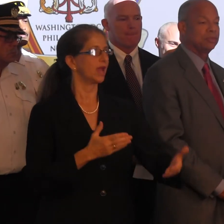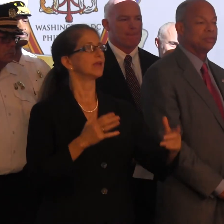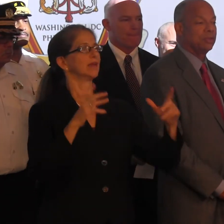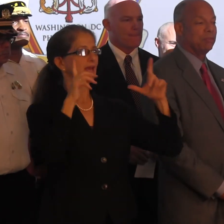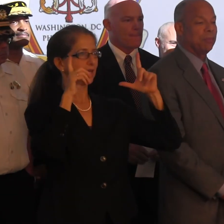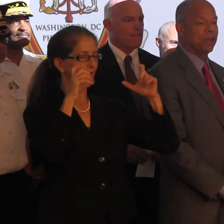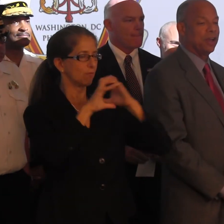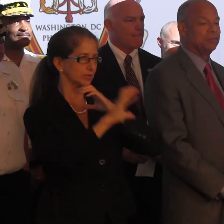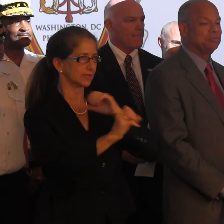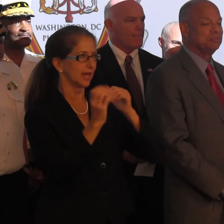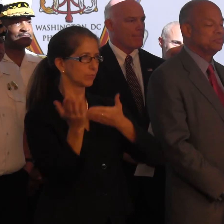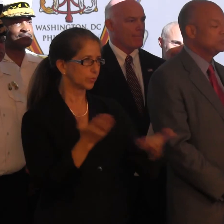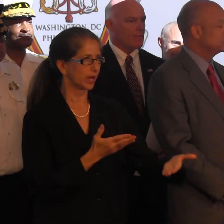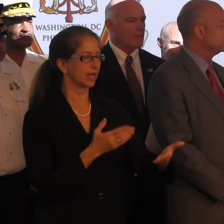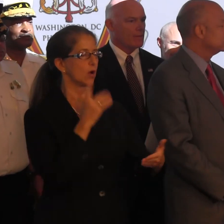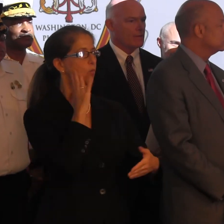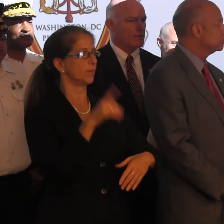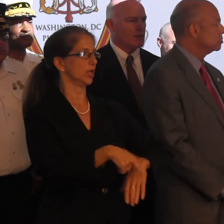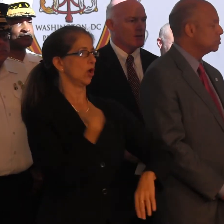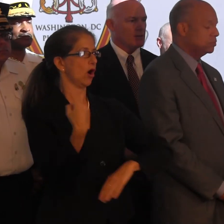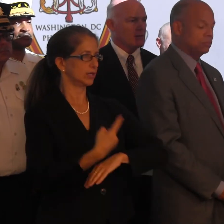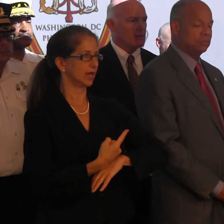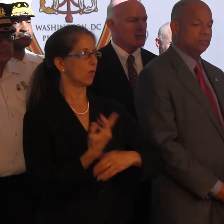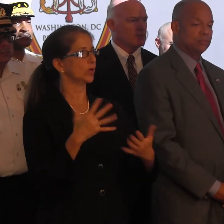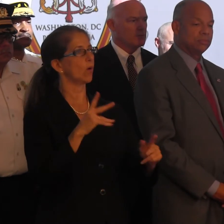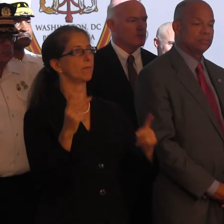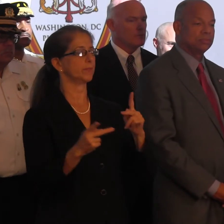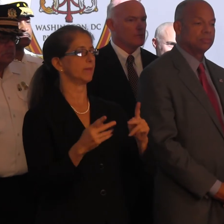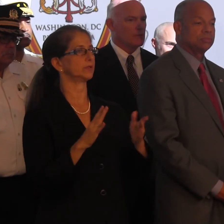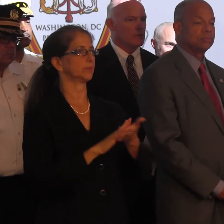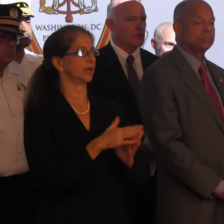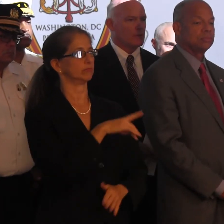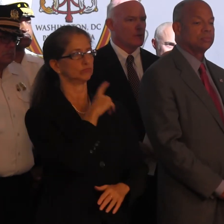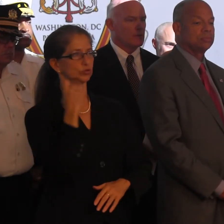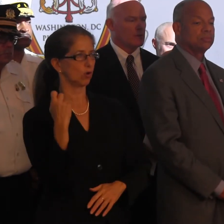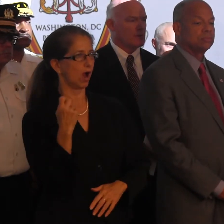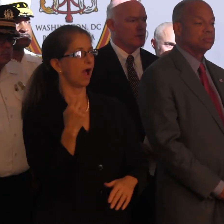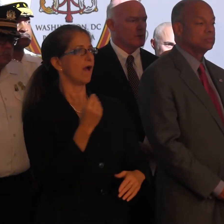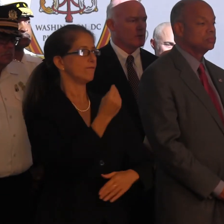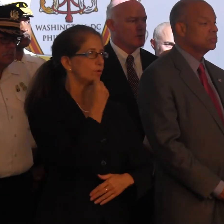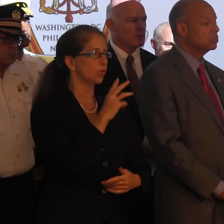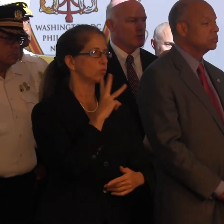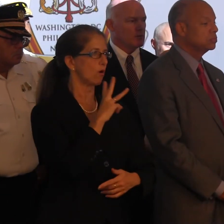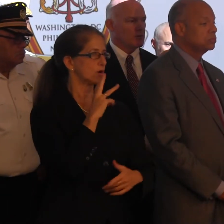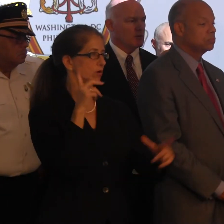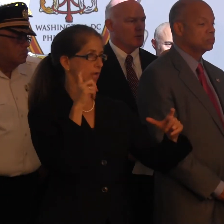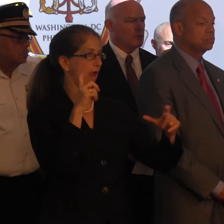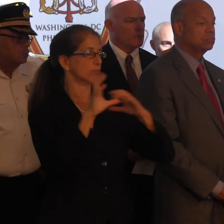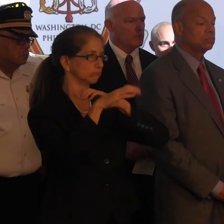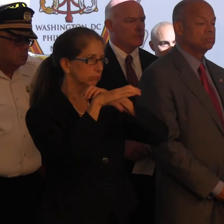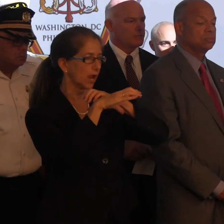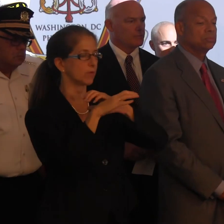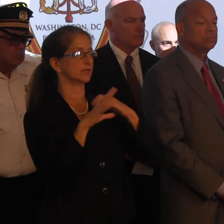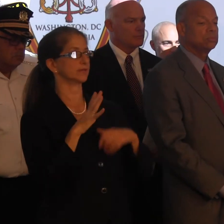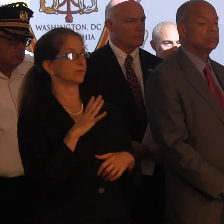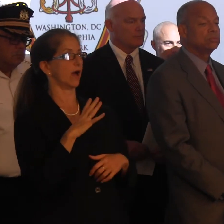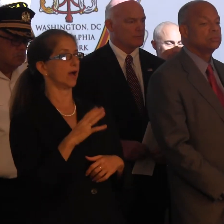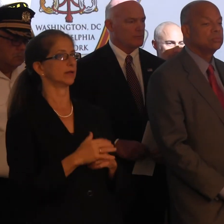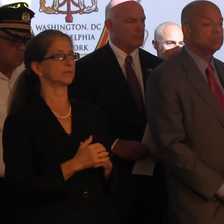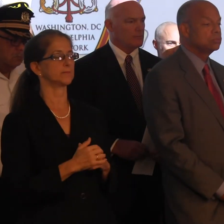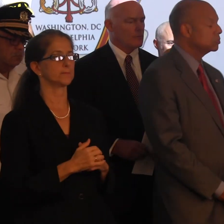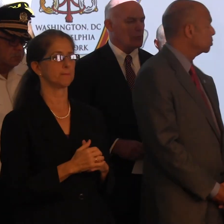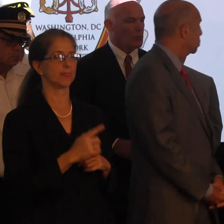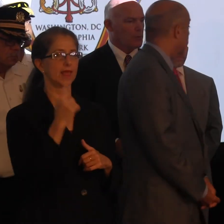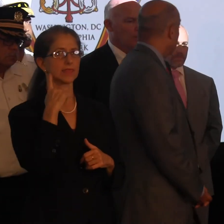okay? It's going to be a long day, and we don't want folks to get dehydrated. Food, water, cameras. I mean, I think as you all know, there is,